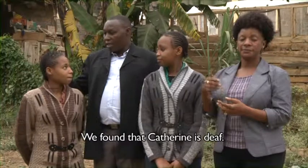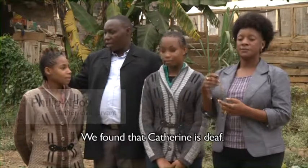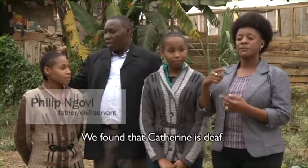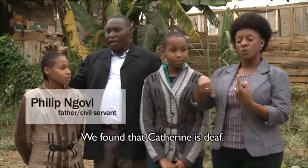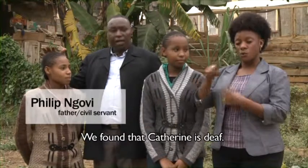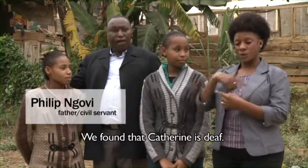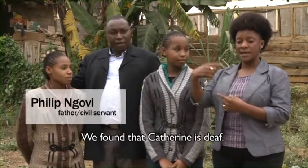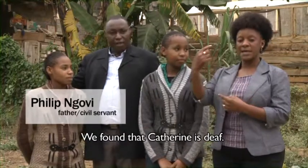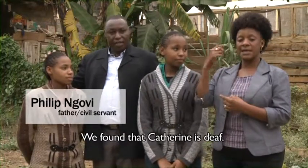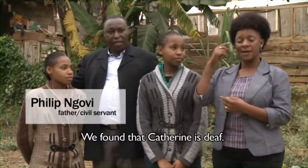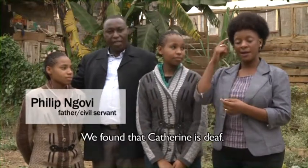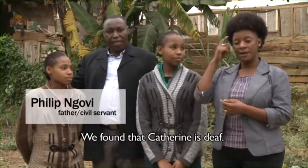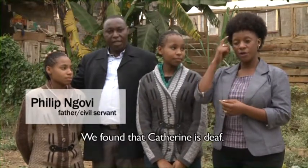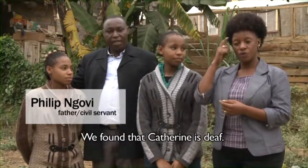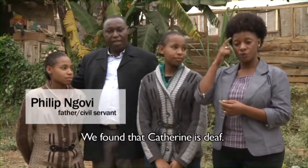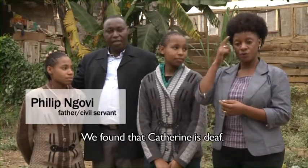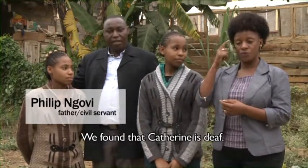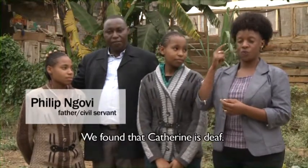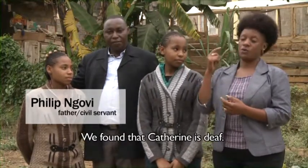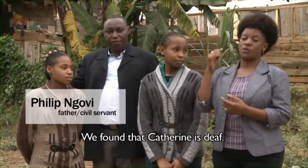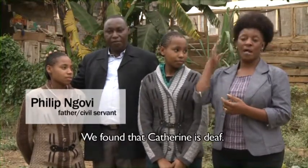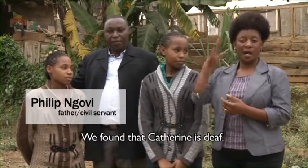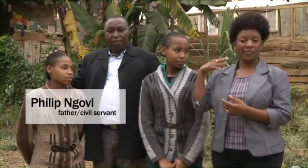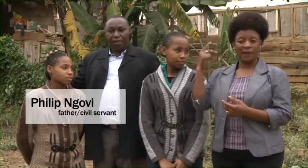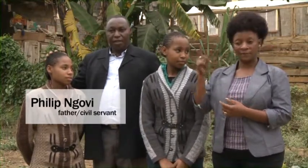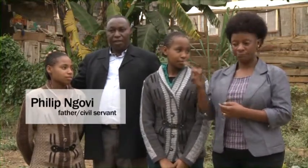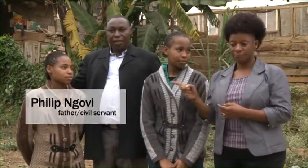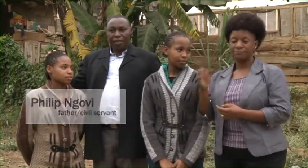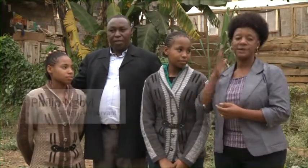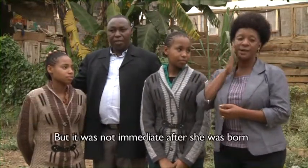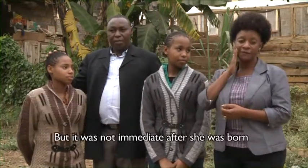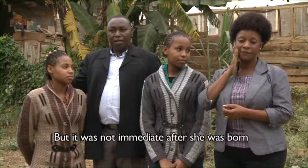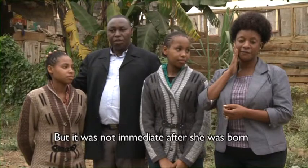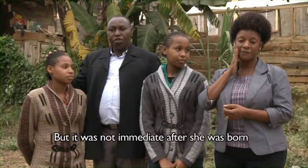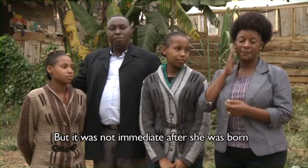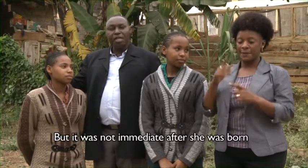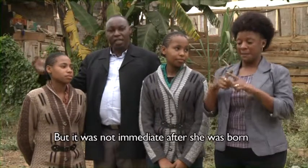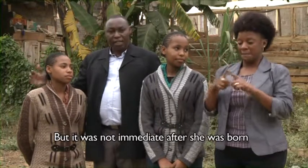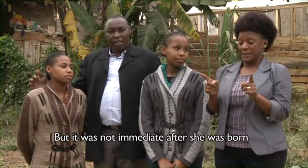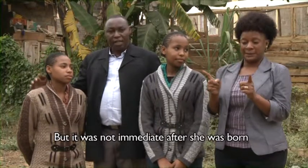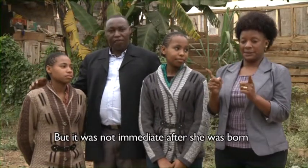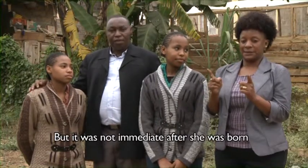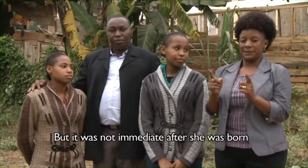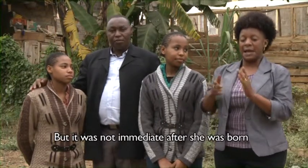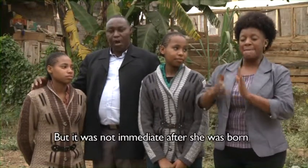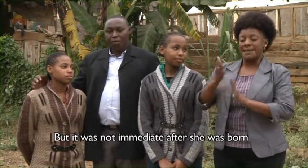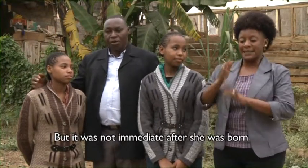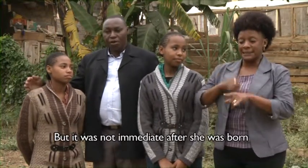Catherine is deaf, but it was not meant yet after she was born,